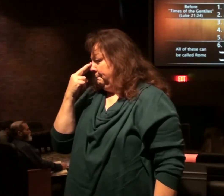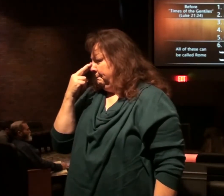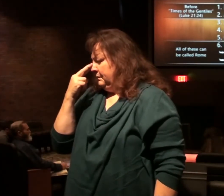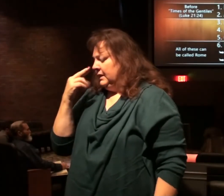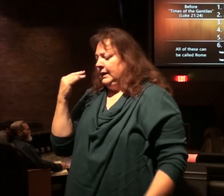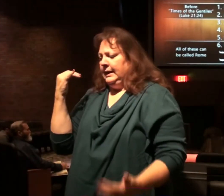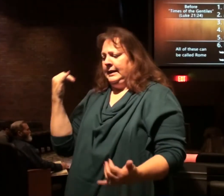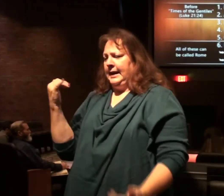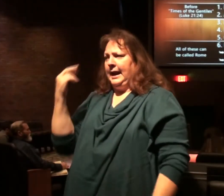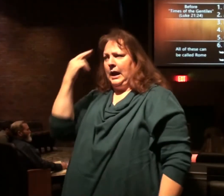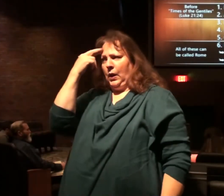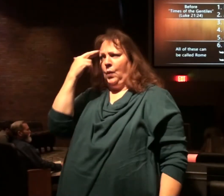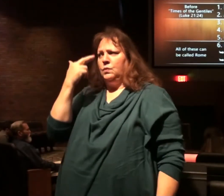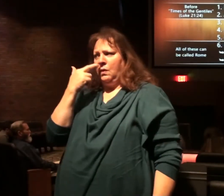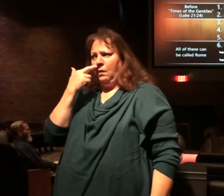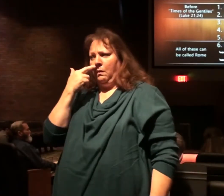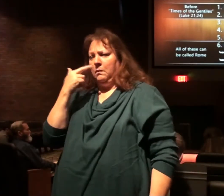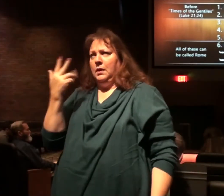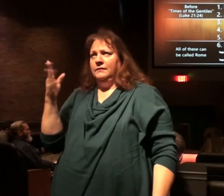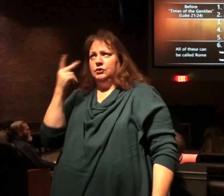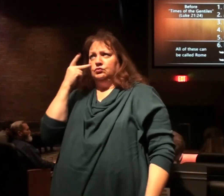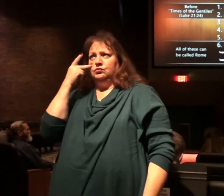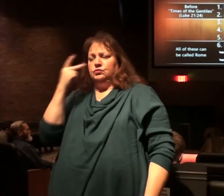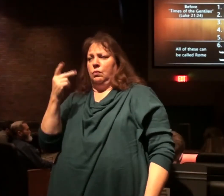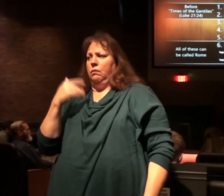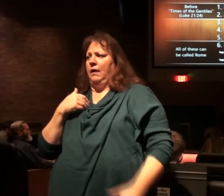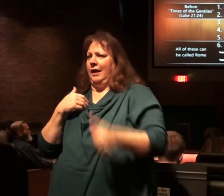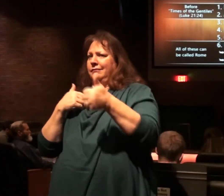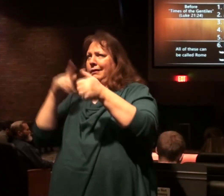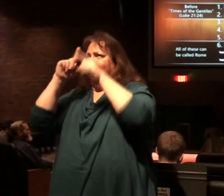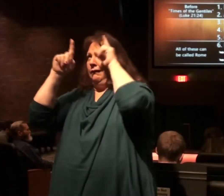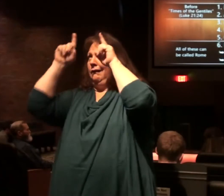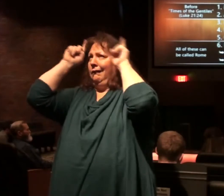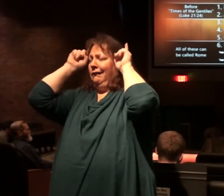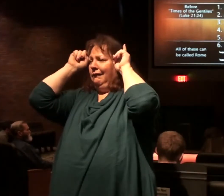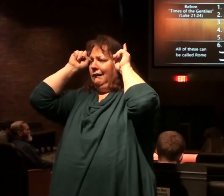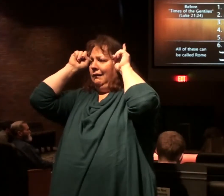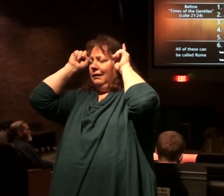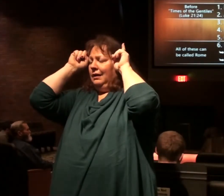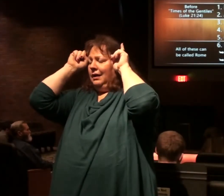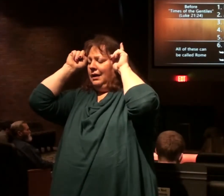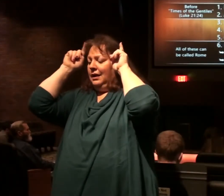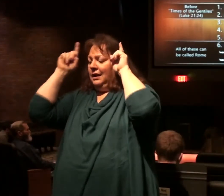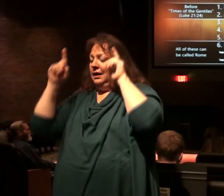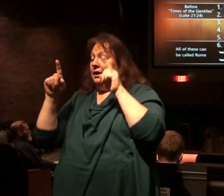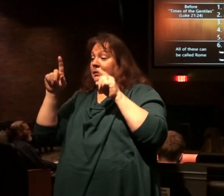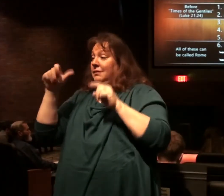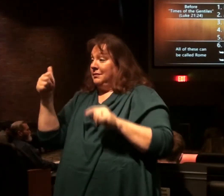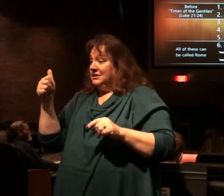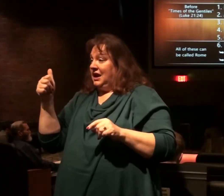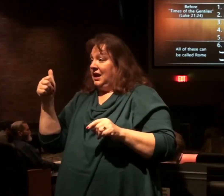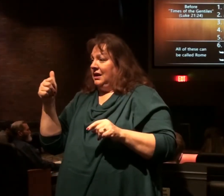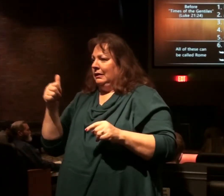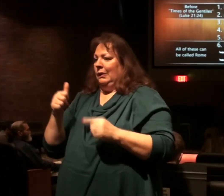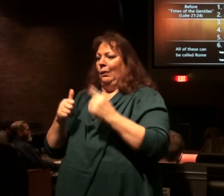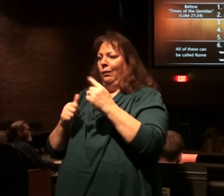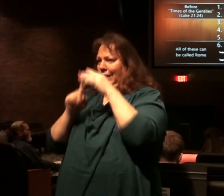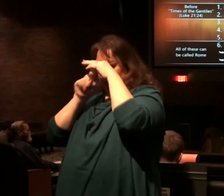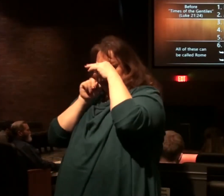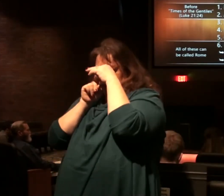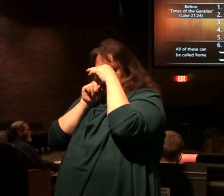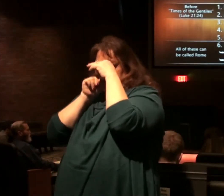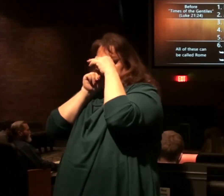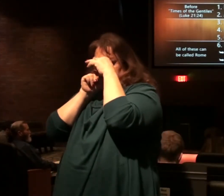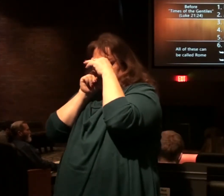Now, Rome, we saw, they're going to have ten horns come out of Rome, and then out of the ten horns is going to come to a little horn.